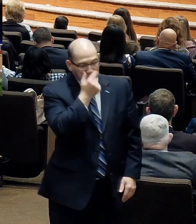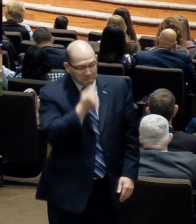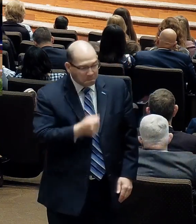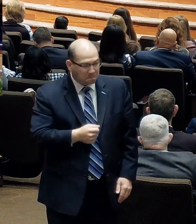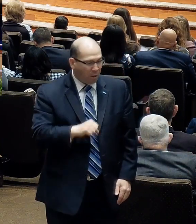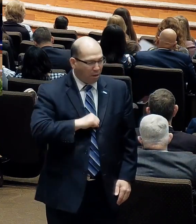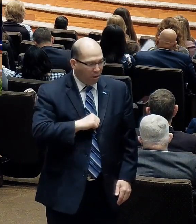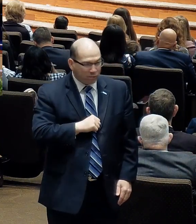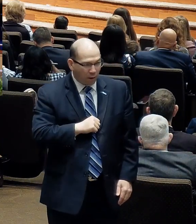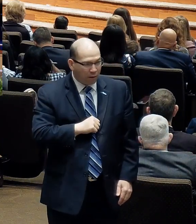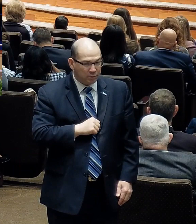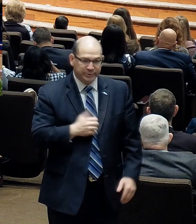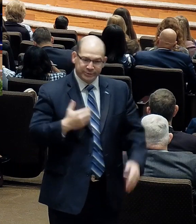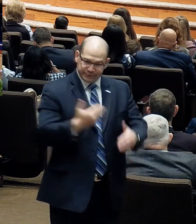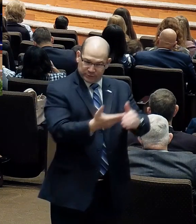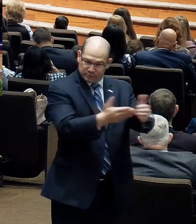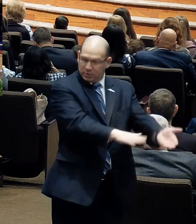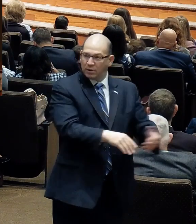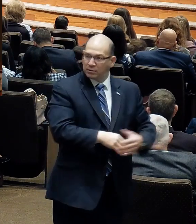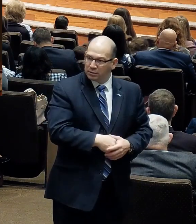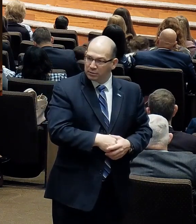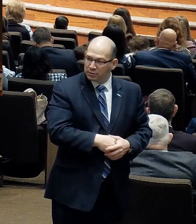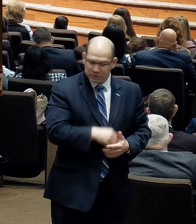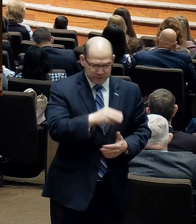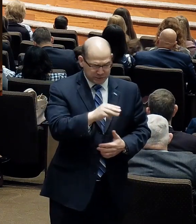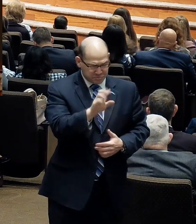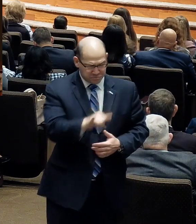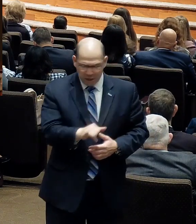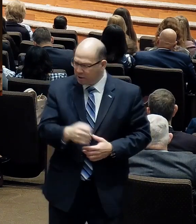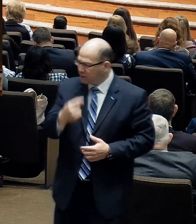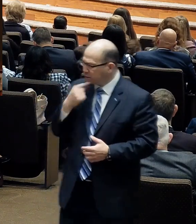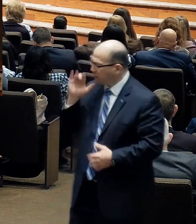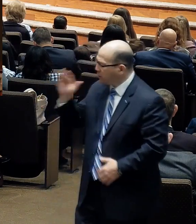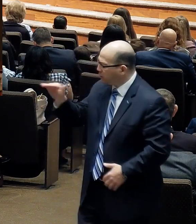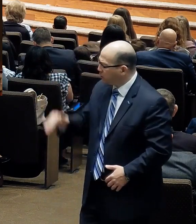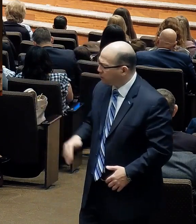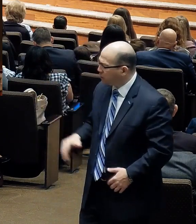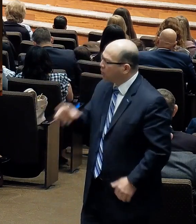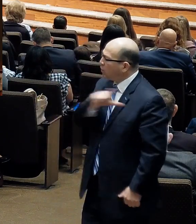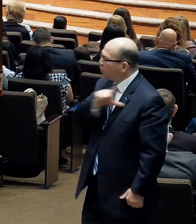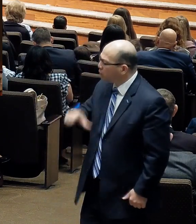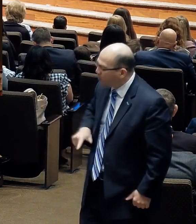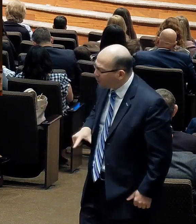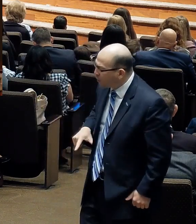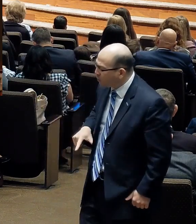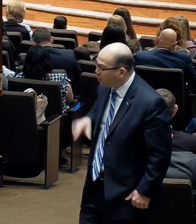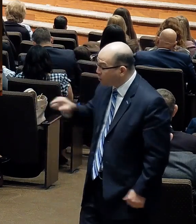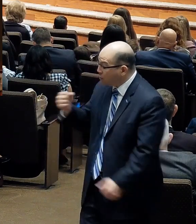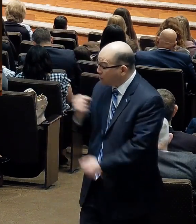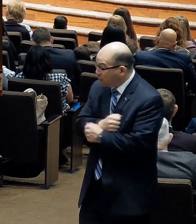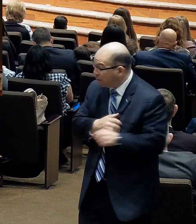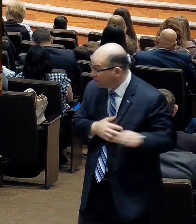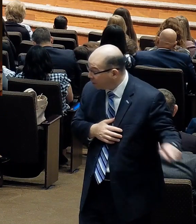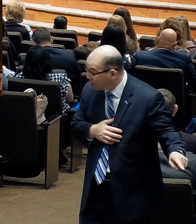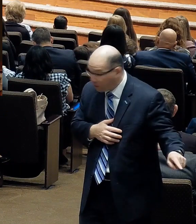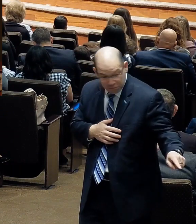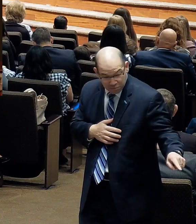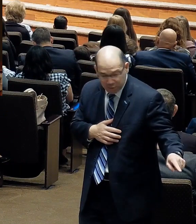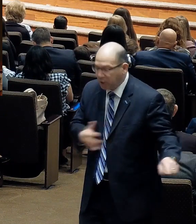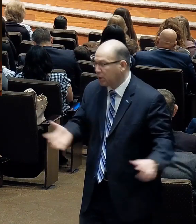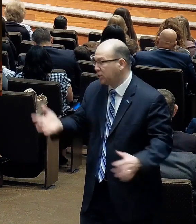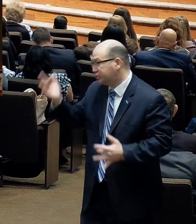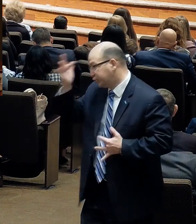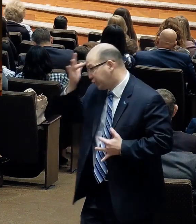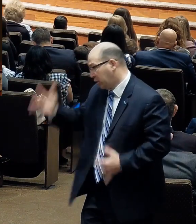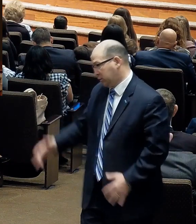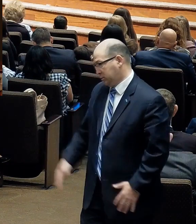death. And Mary and Martha, they come and they come to Jesus and they say, Lord, he whom thou lovest is sick. The